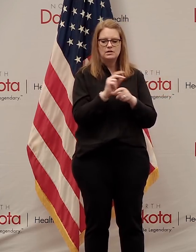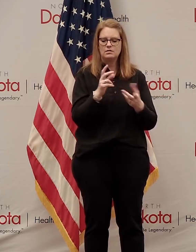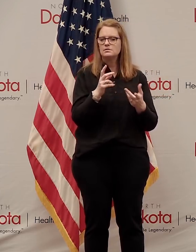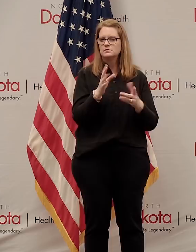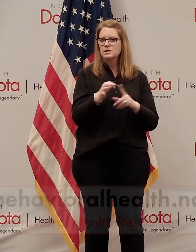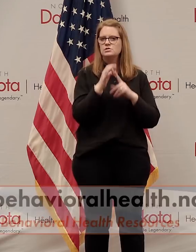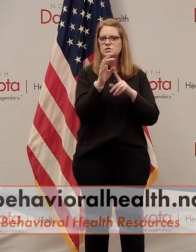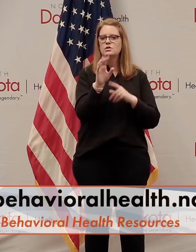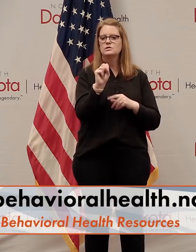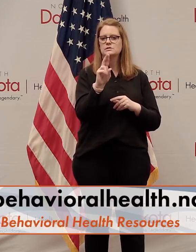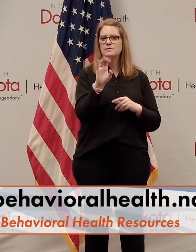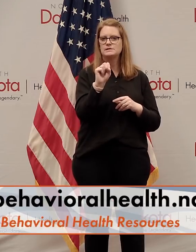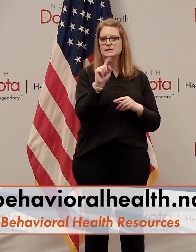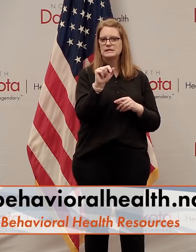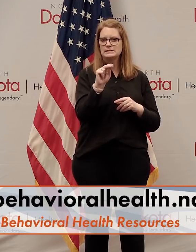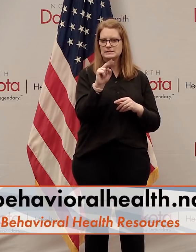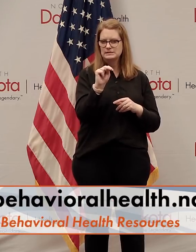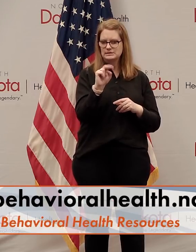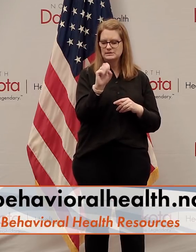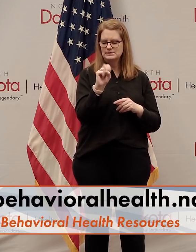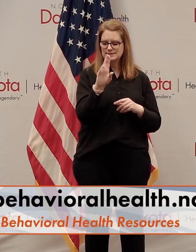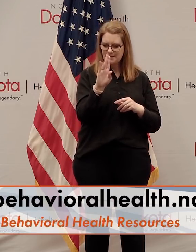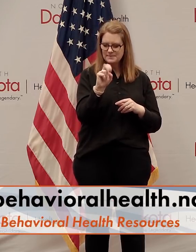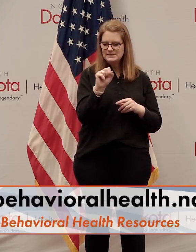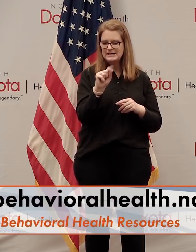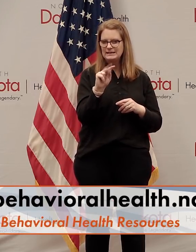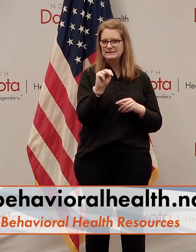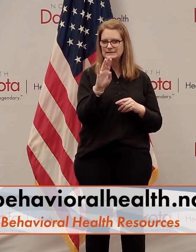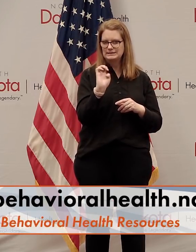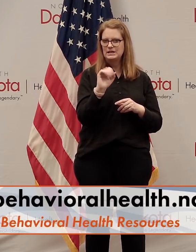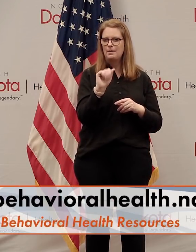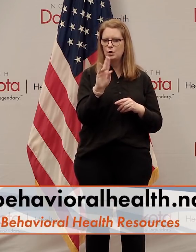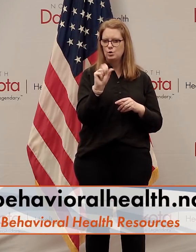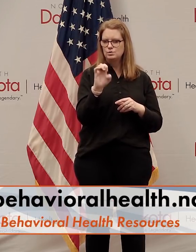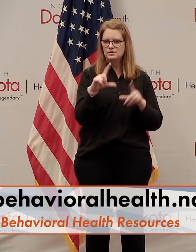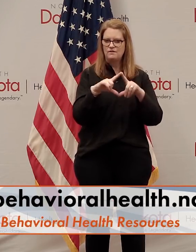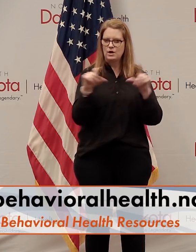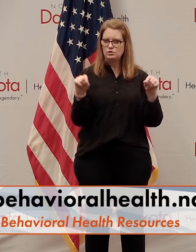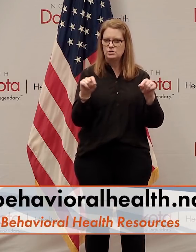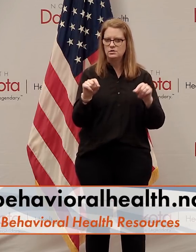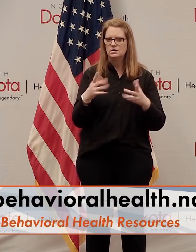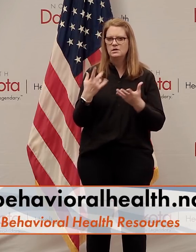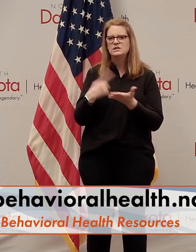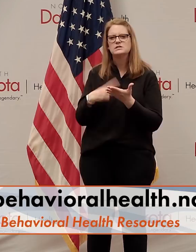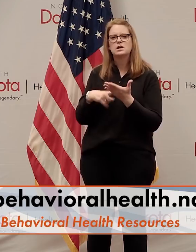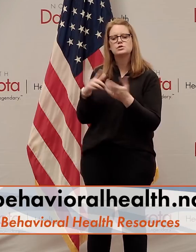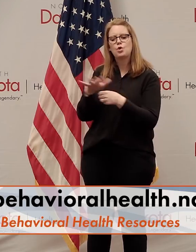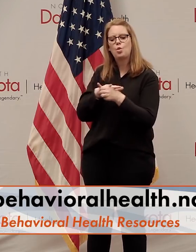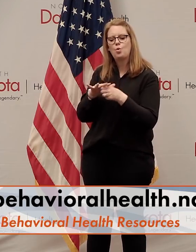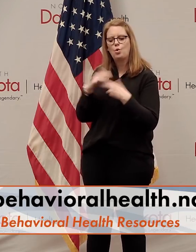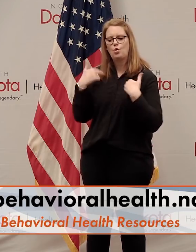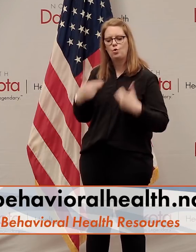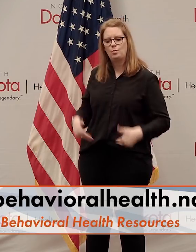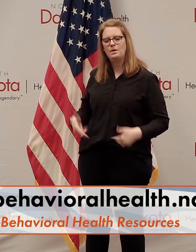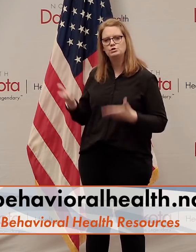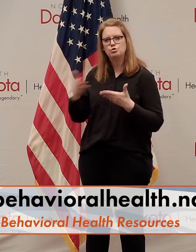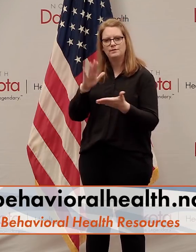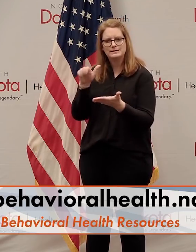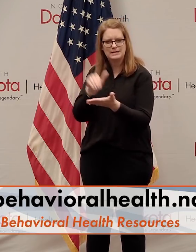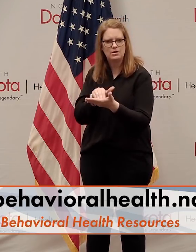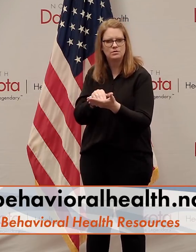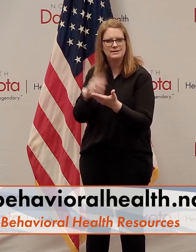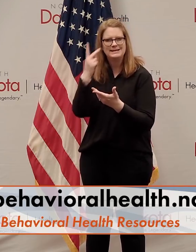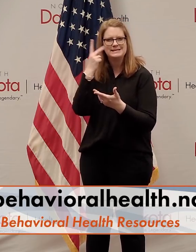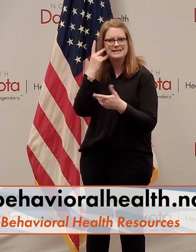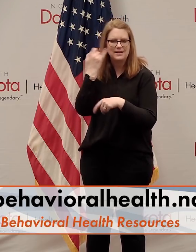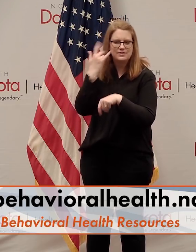Again, we encourage you to reach out to your local private provider or local human service center to discuss behavioral health services available by telehealth.